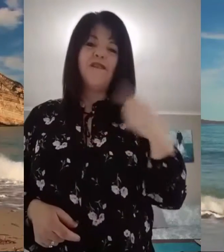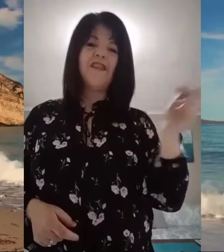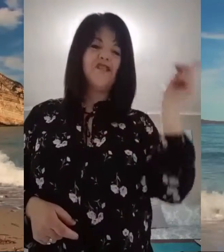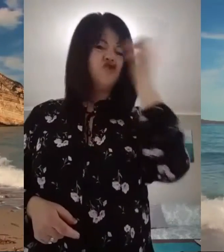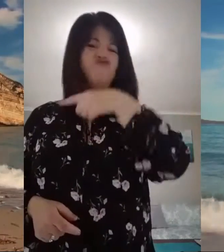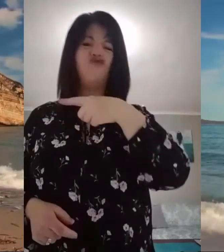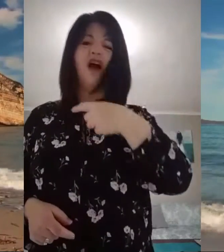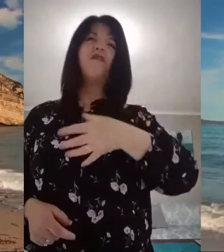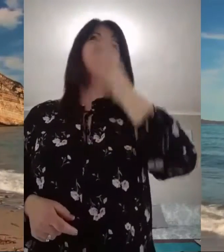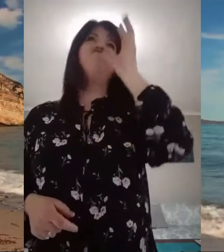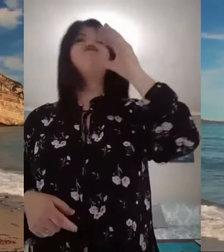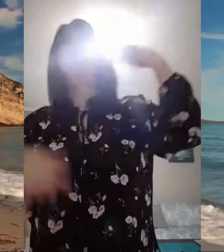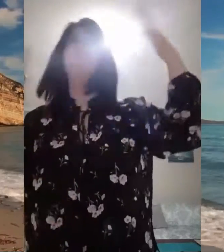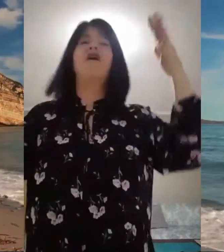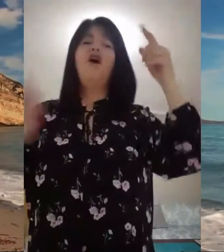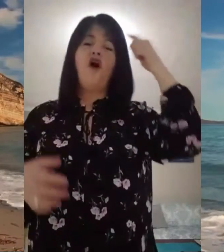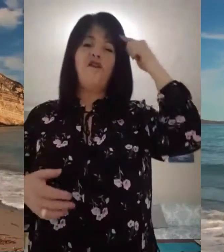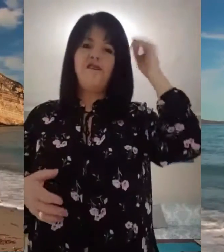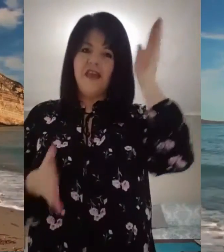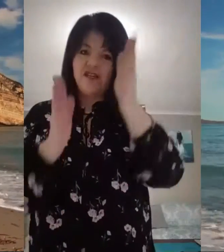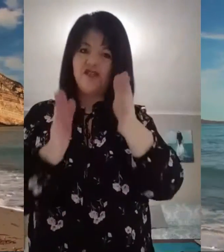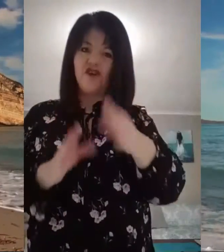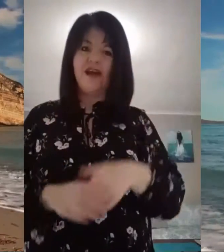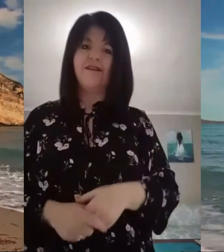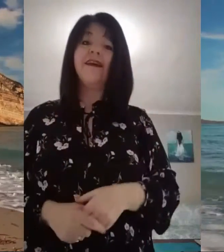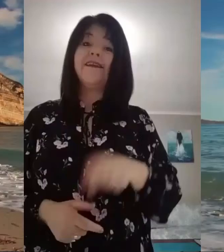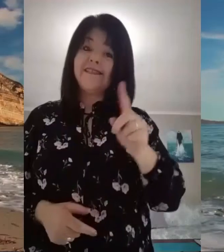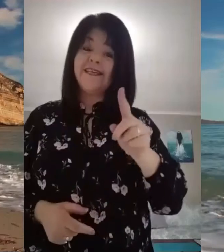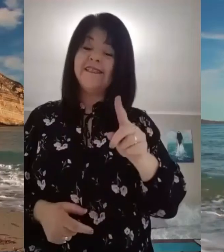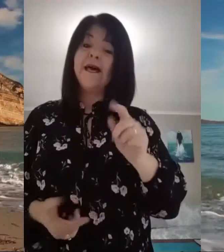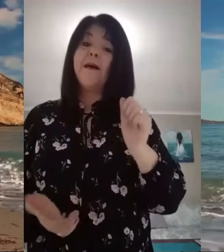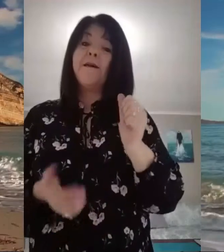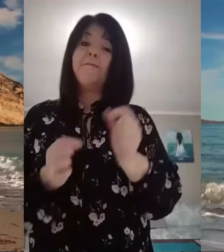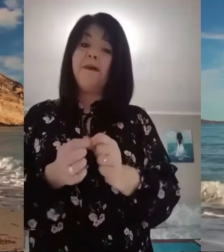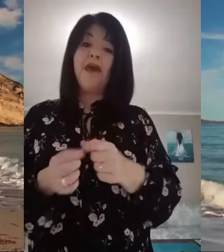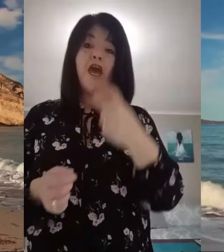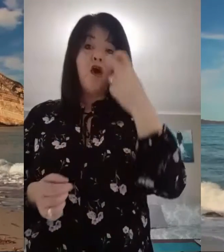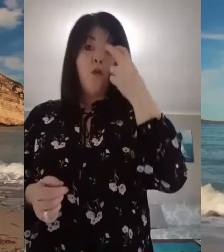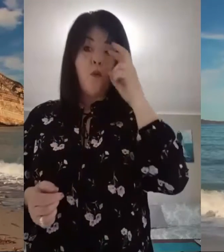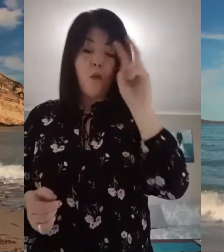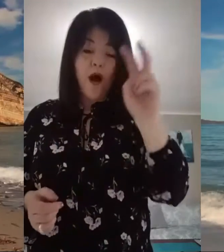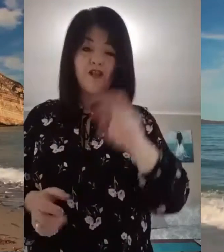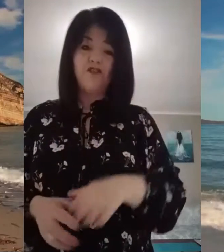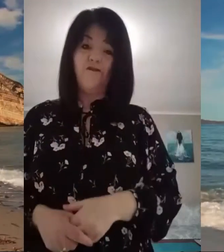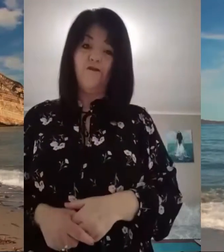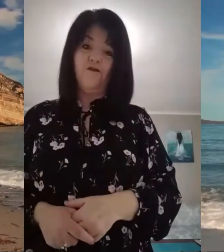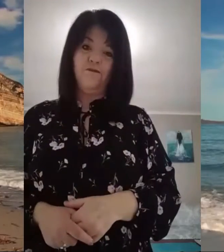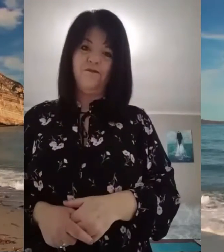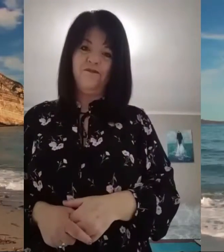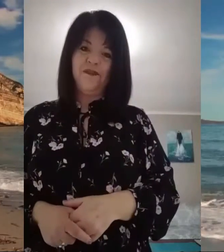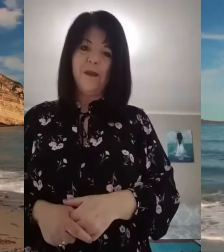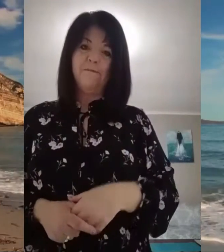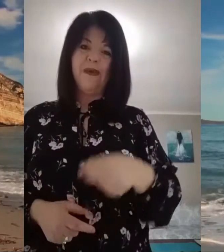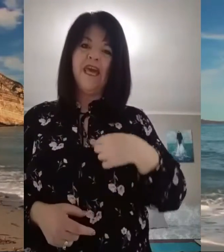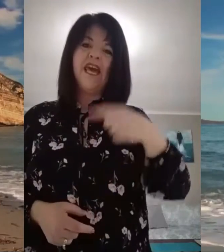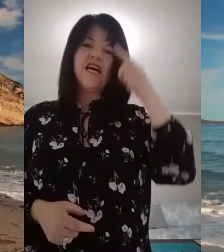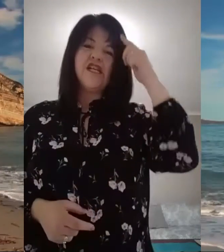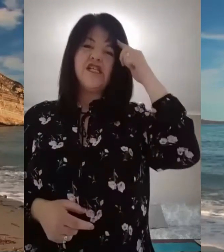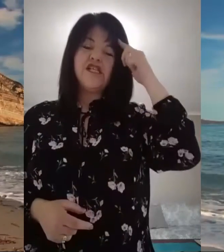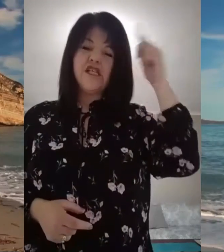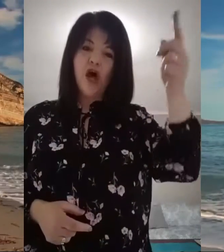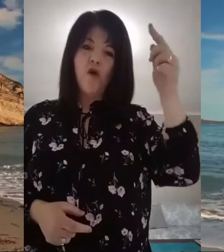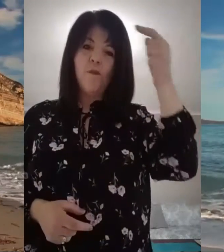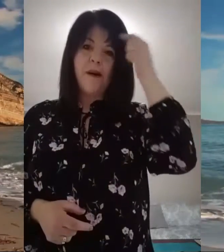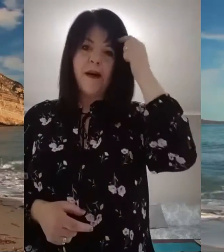someone that's drunk, can't think straight. It says, be watchful. Be